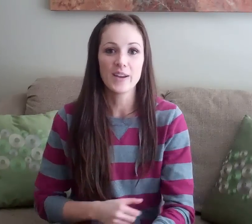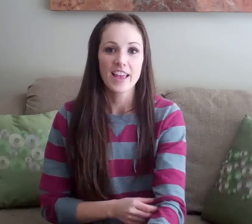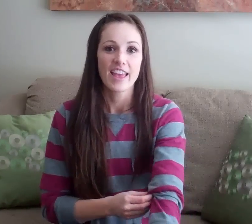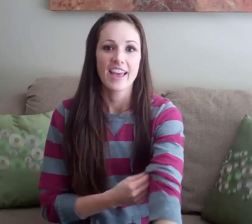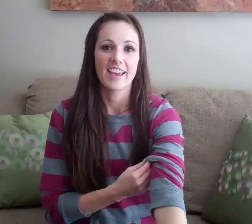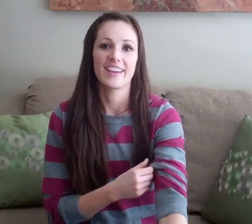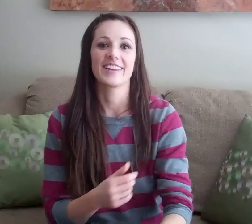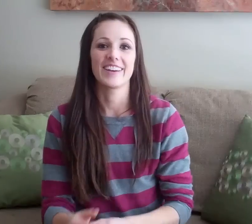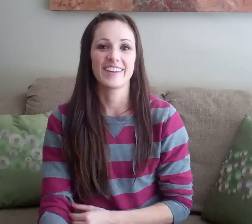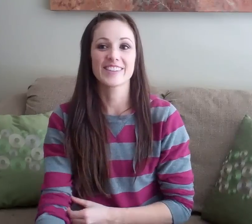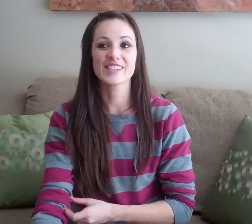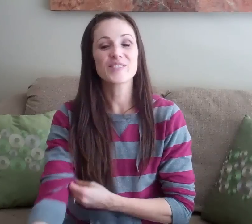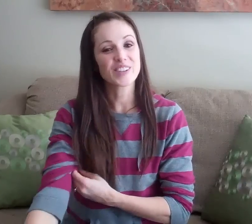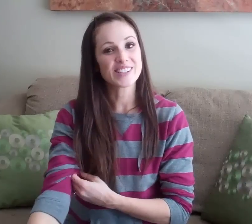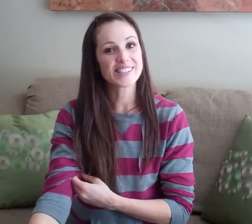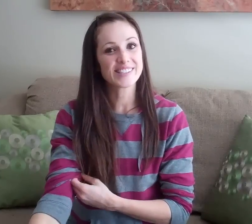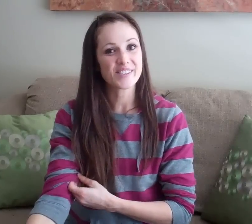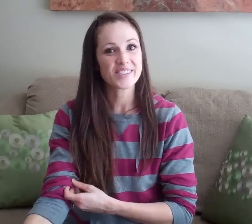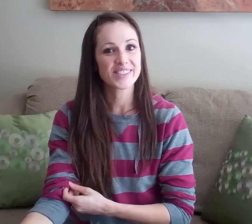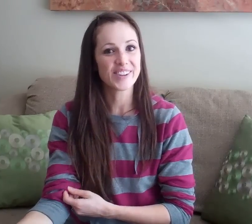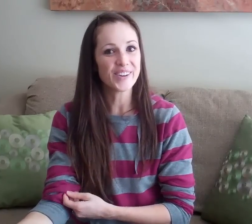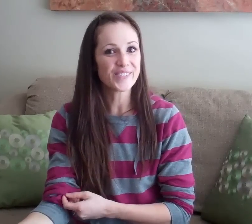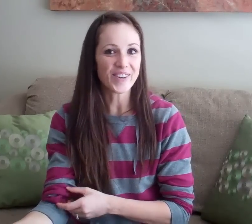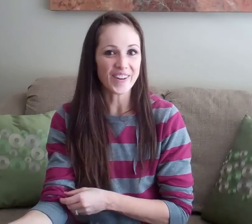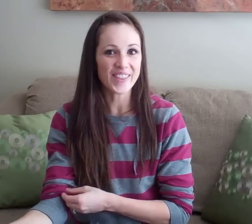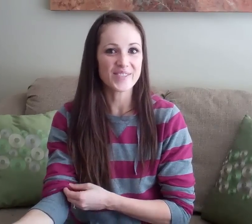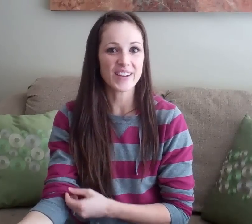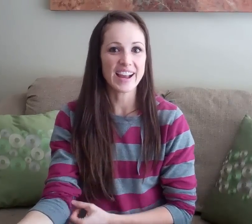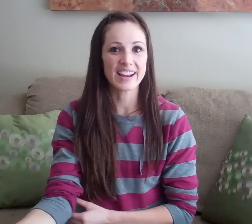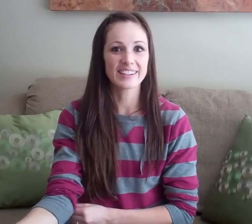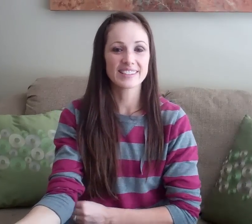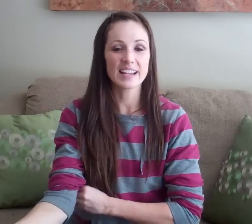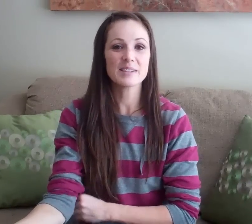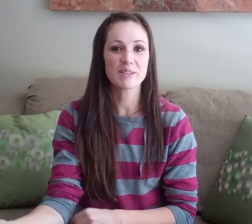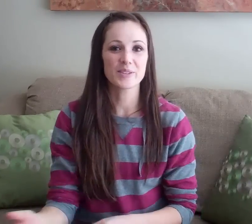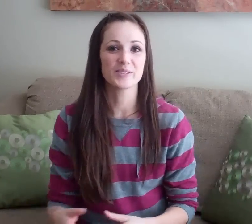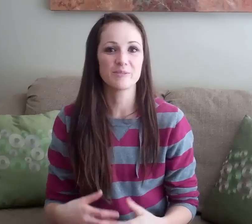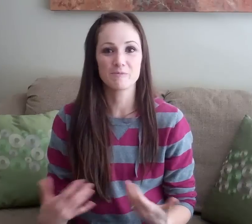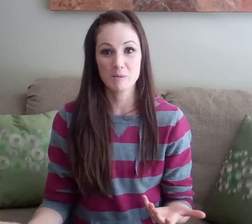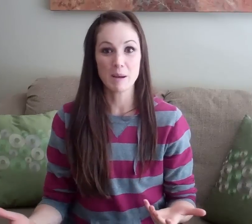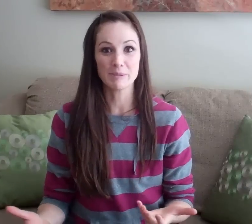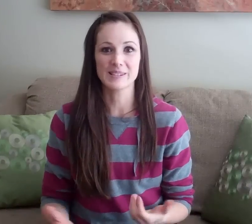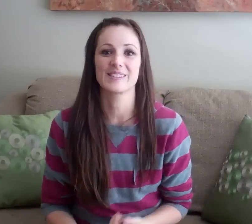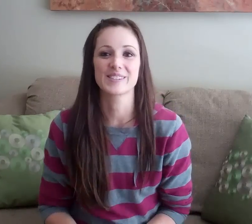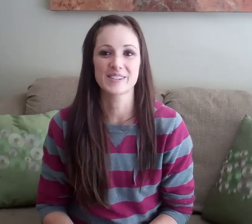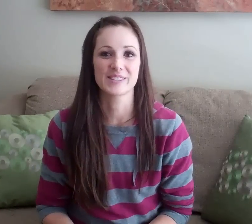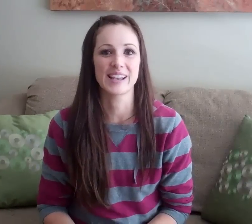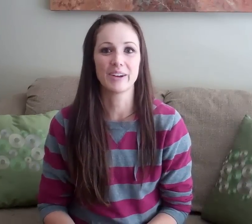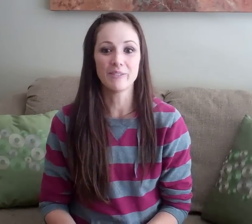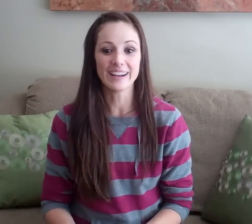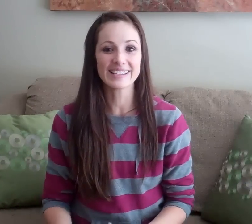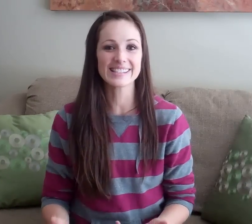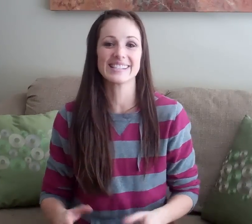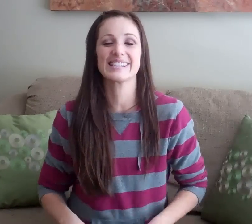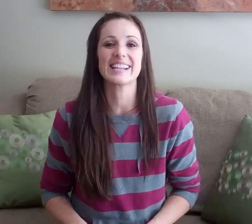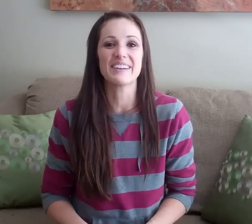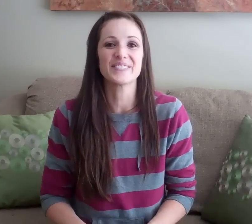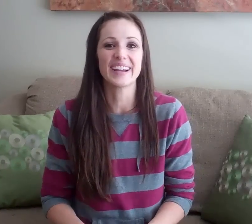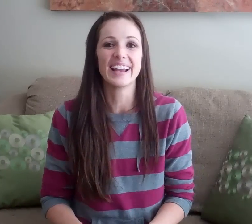and this is the first snow fall that my 19 month old remembers so she was like what is this stuff but